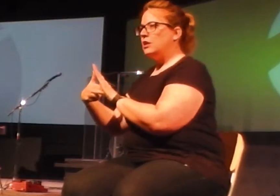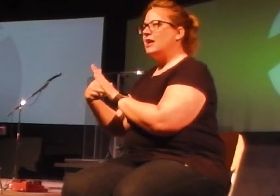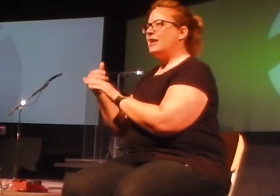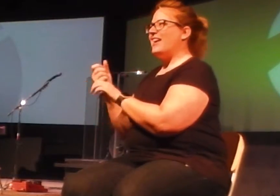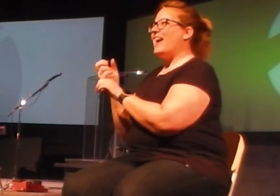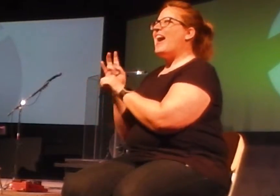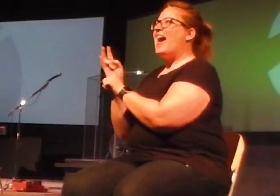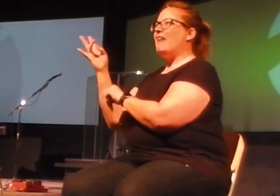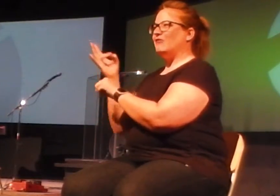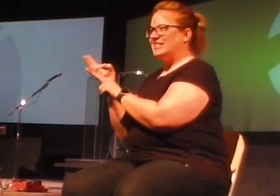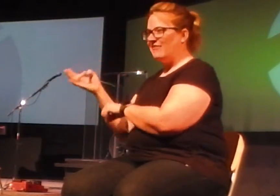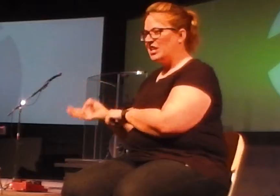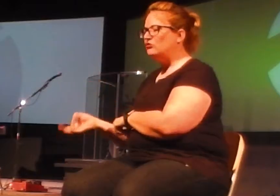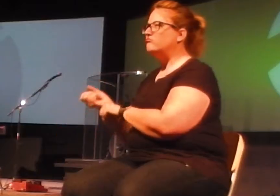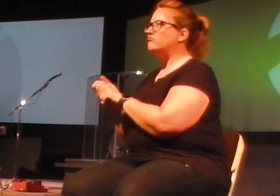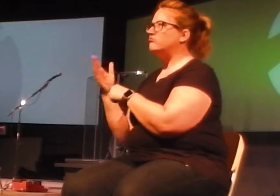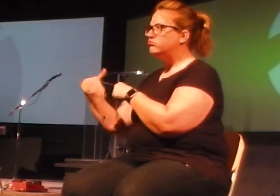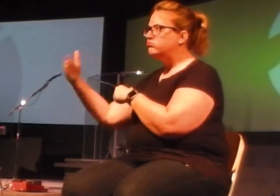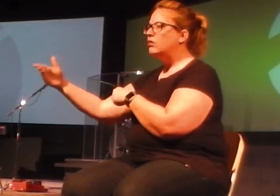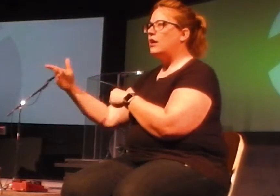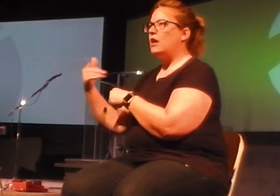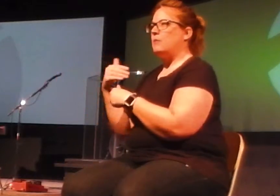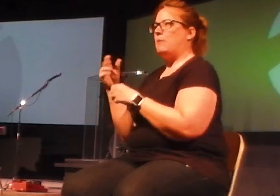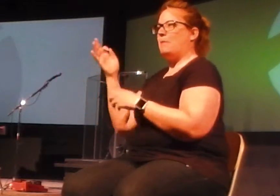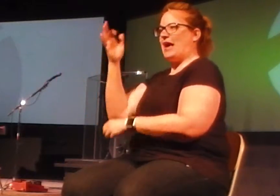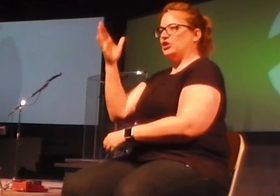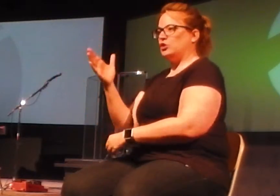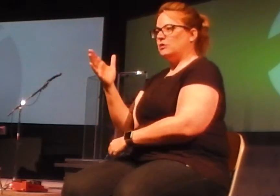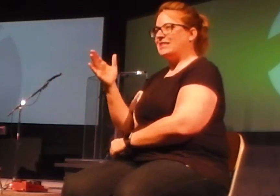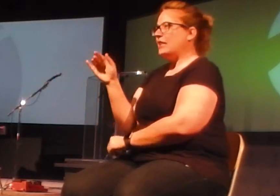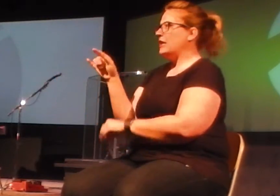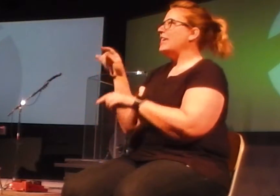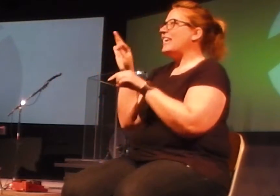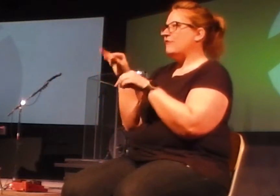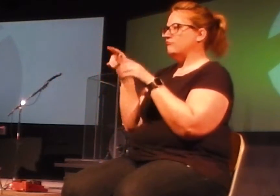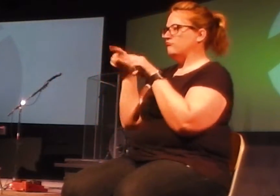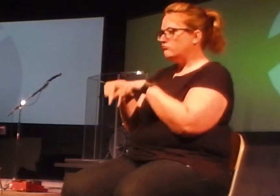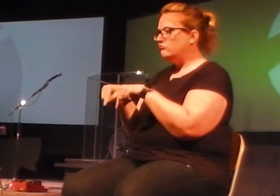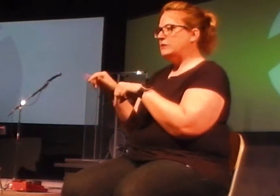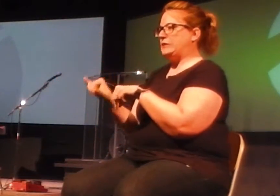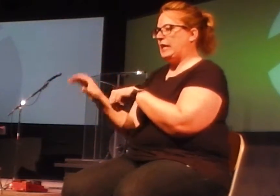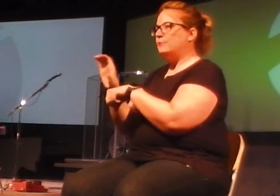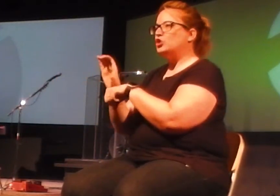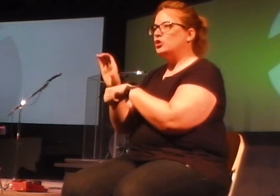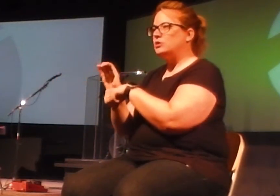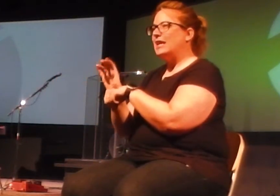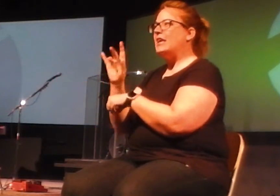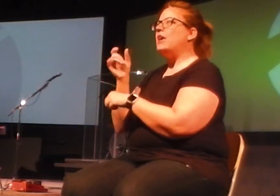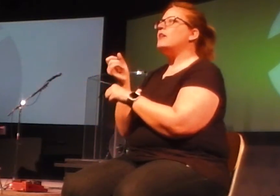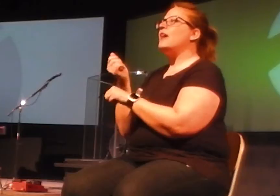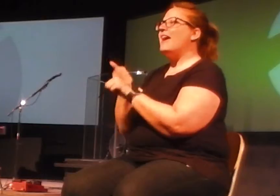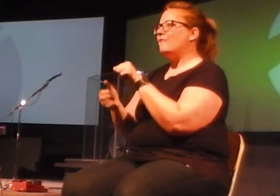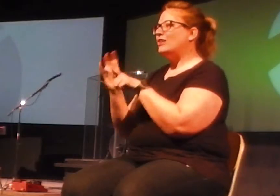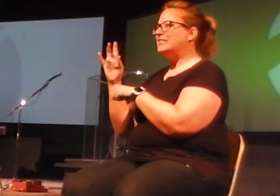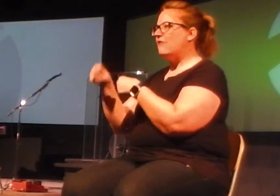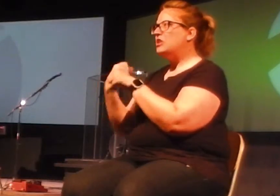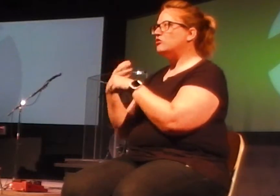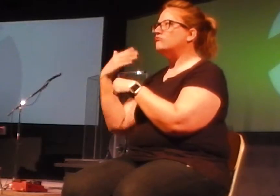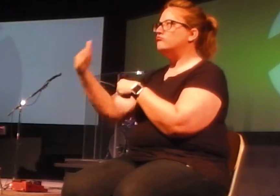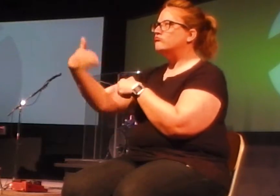pastors in ministry, at the same church in ministry, to take a sabbatical every seven years. And